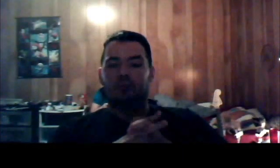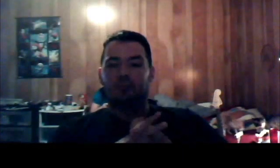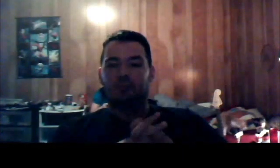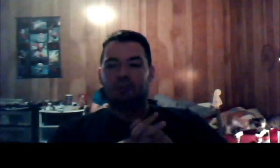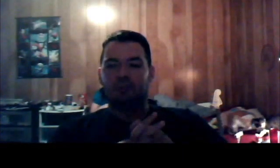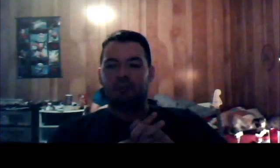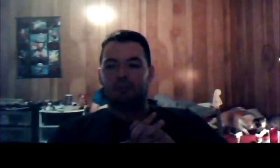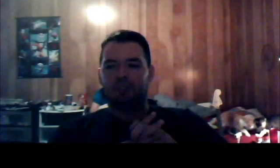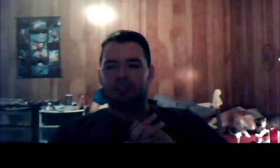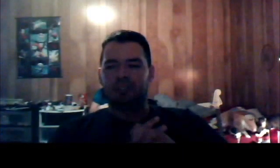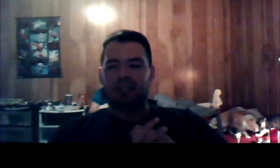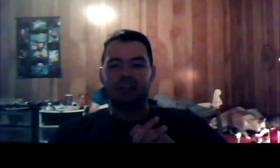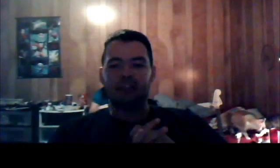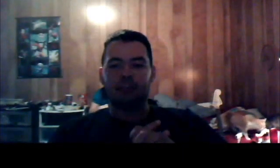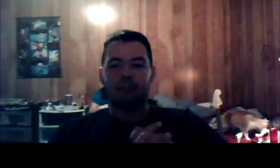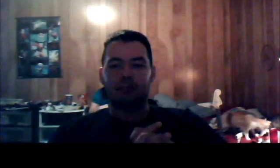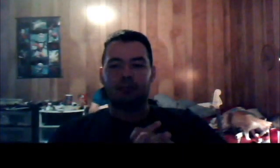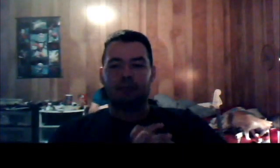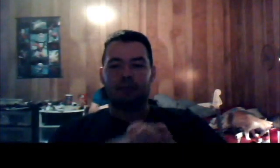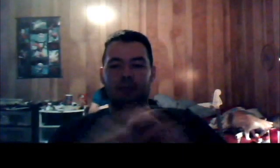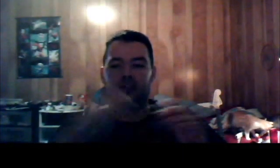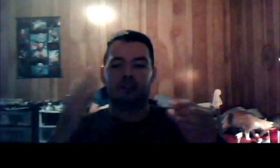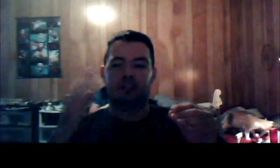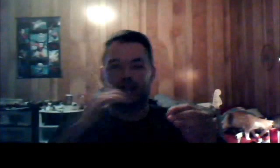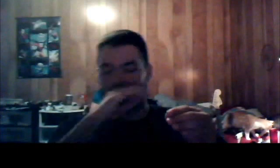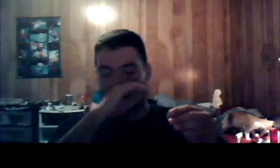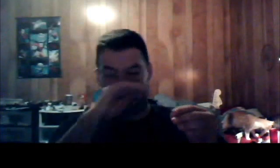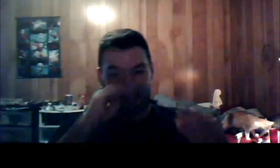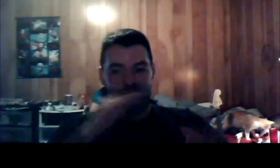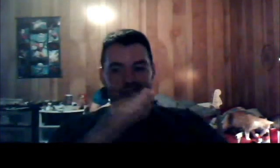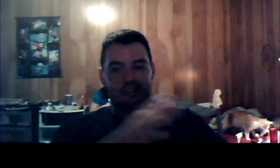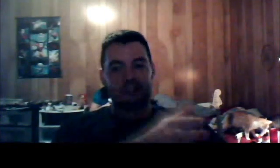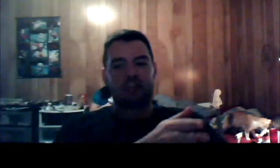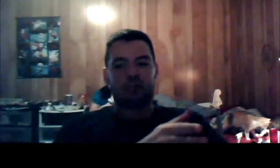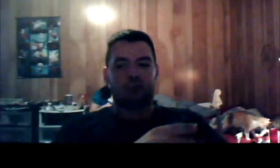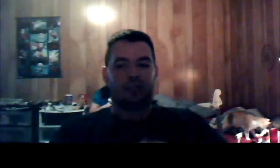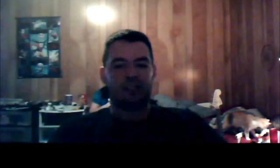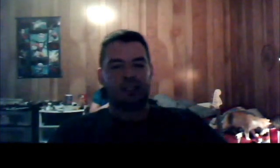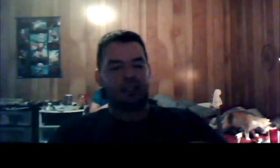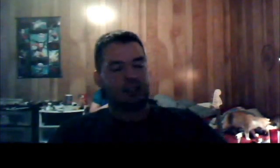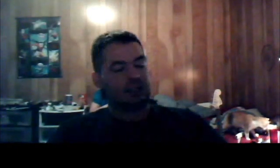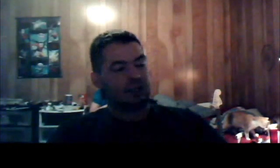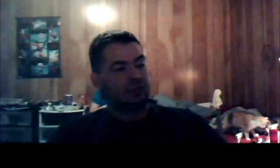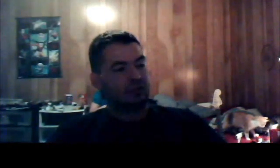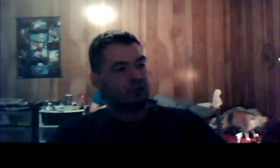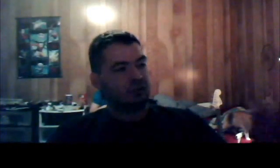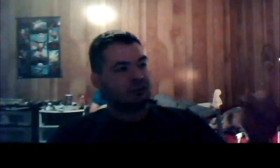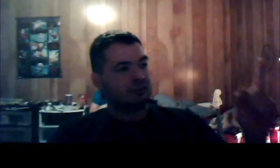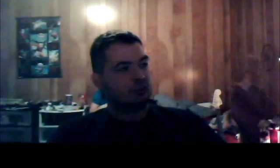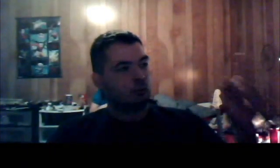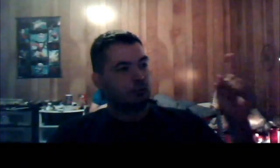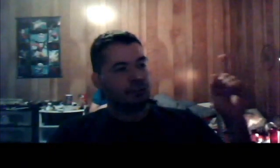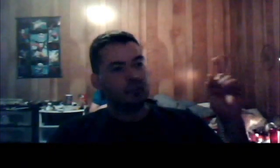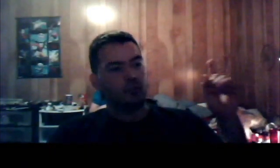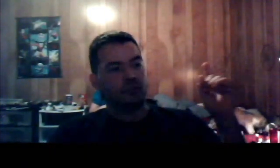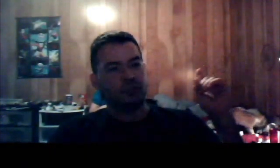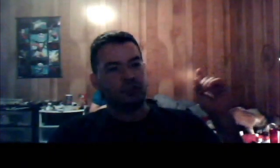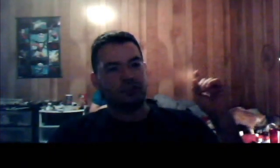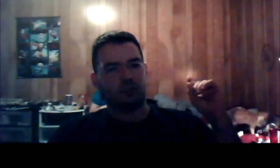Where they're doing the agent program. And they're walking against the grain. And then there's that single woman in the red dress that